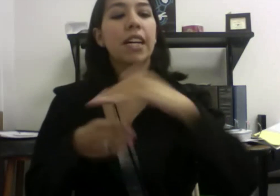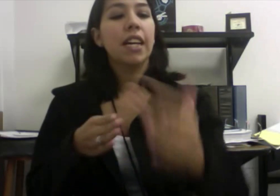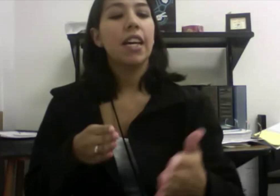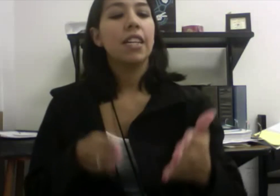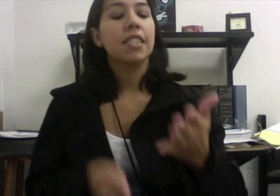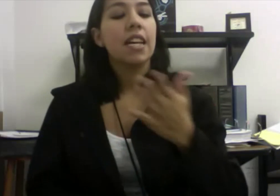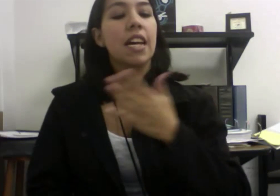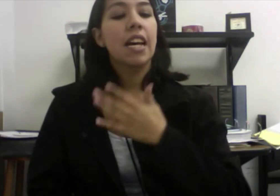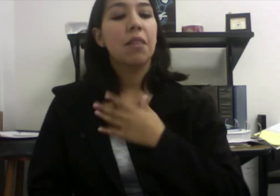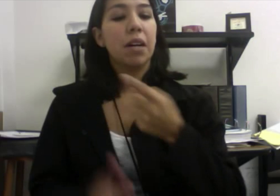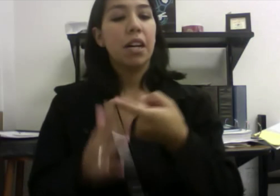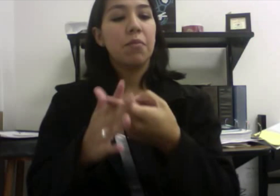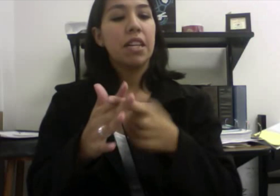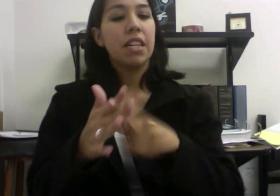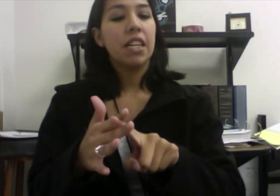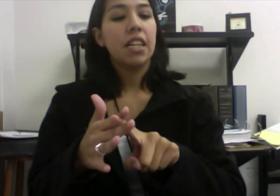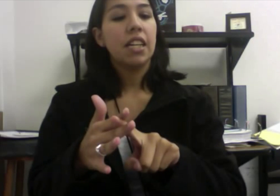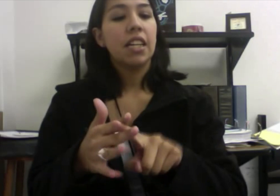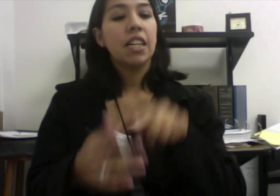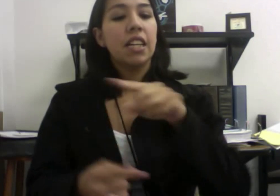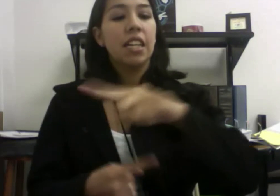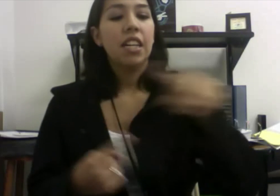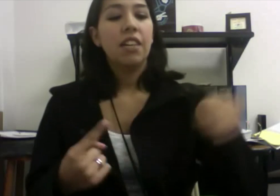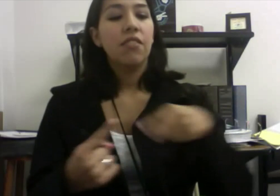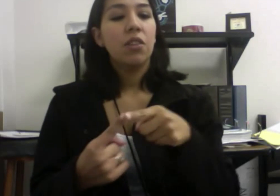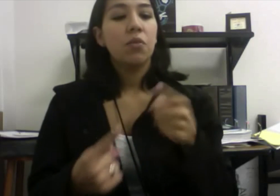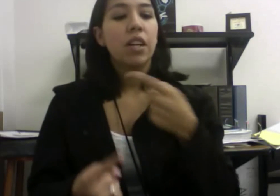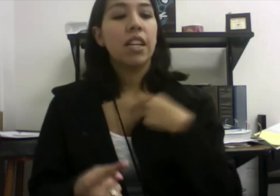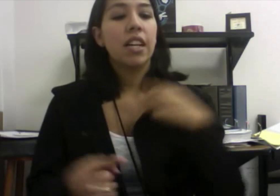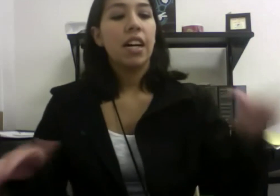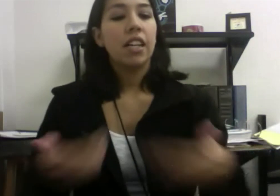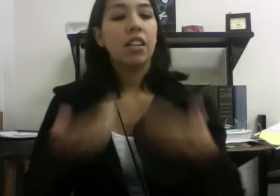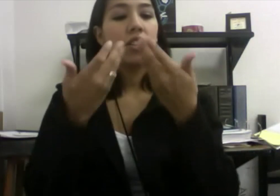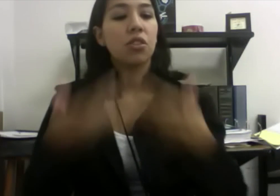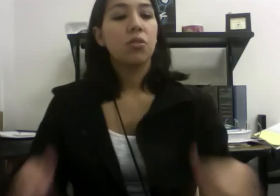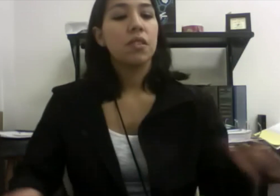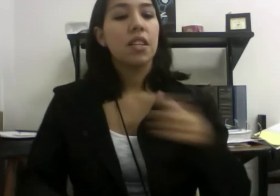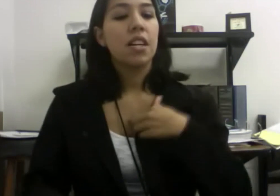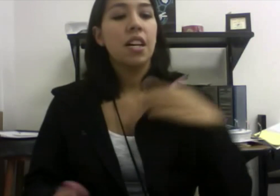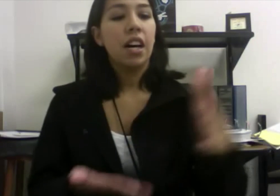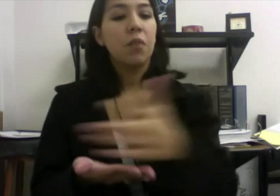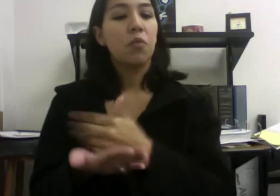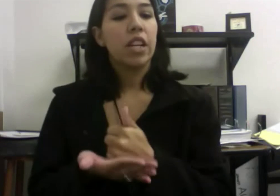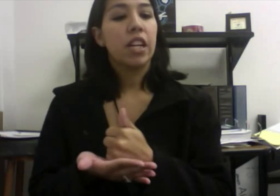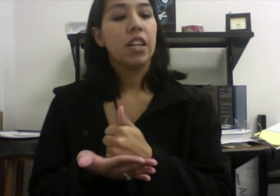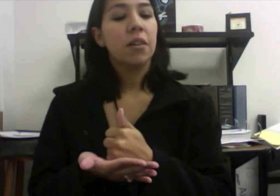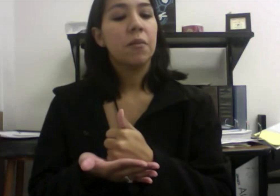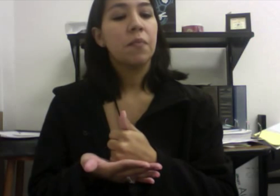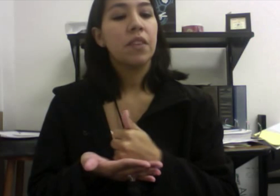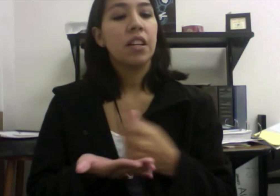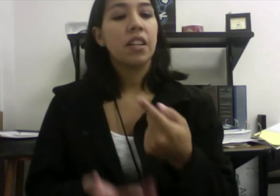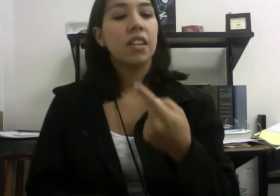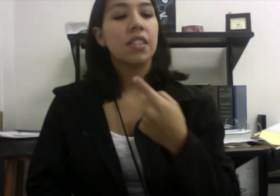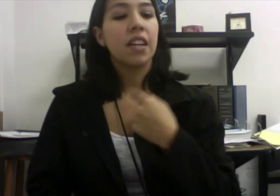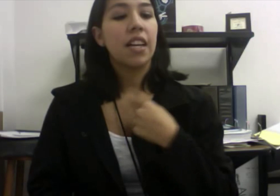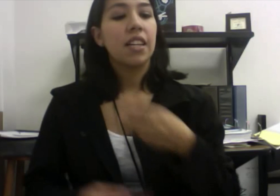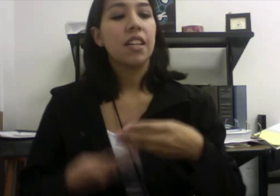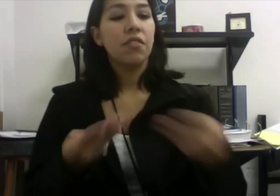end and my beginning, even when I lose, I'm winning because I give